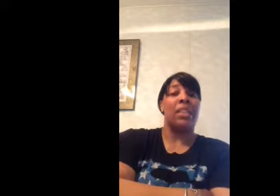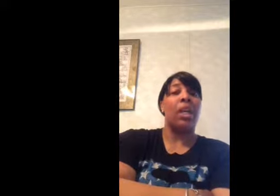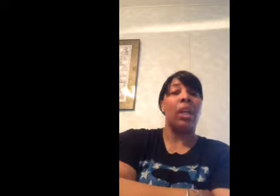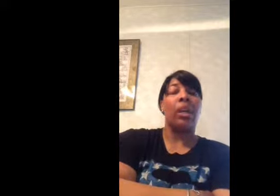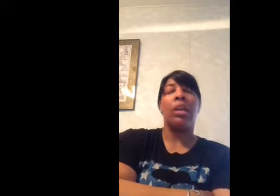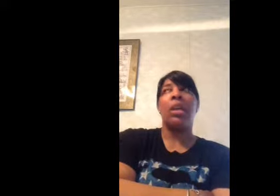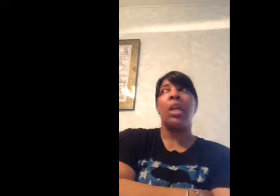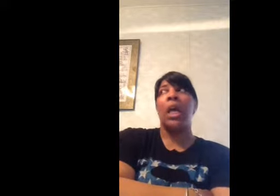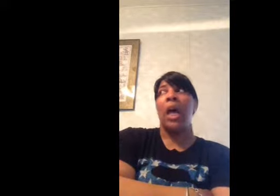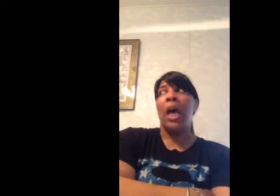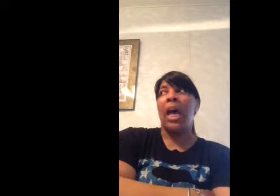sick.